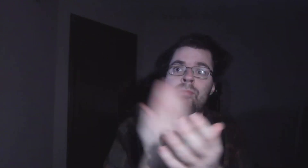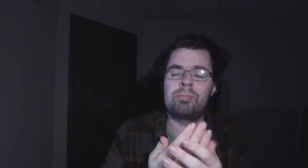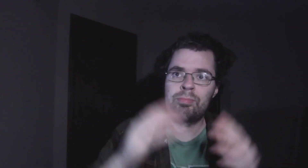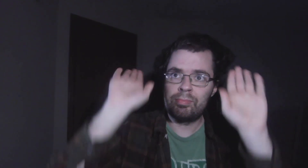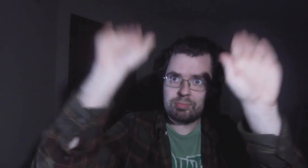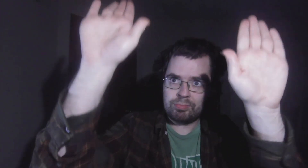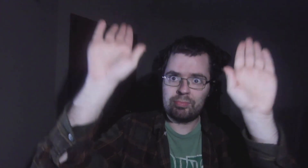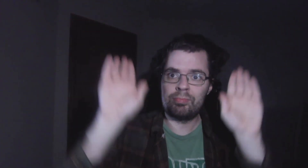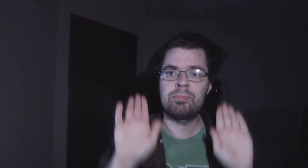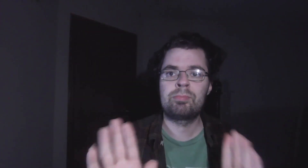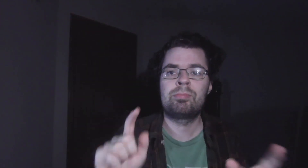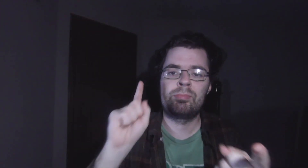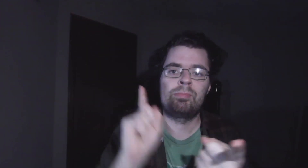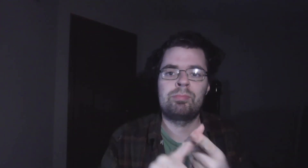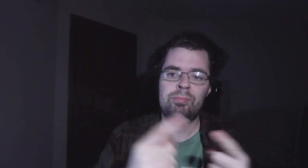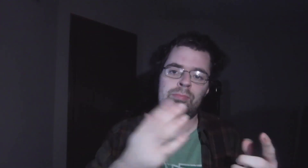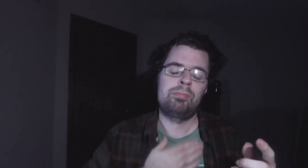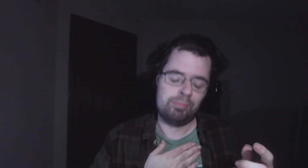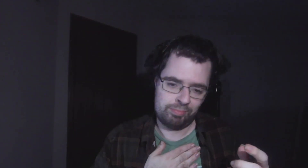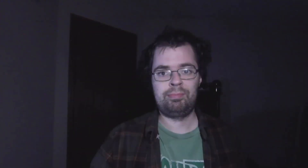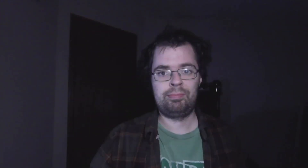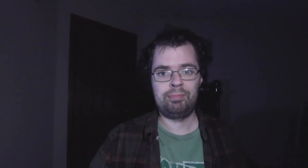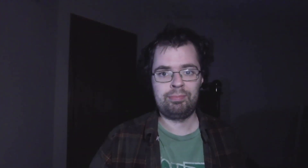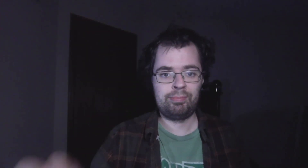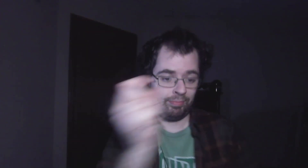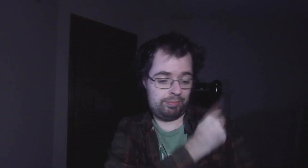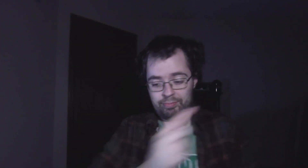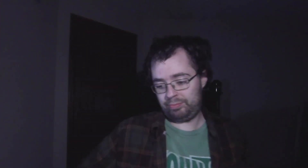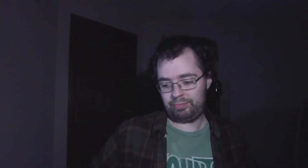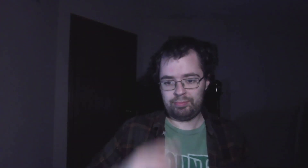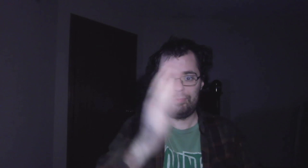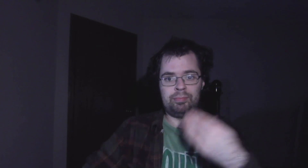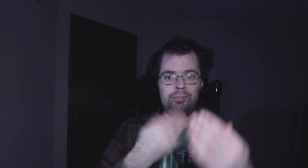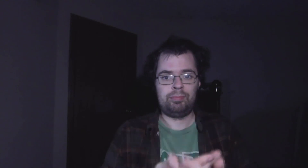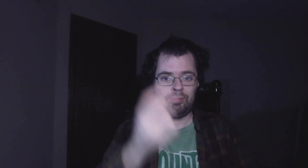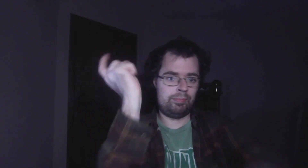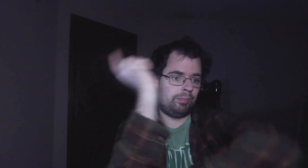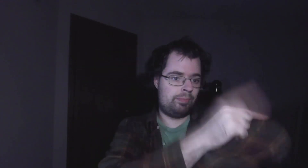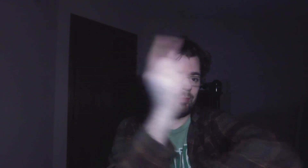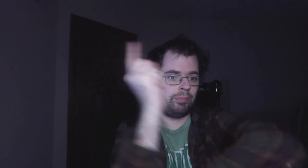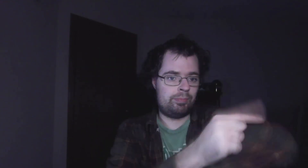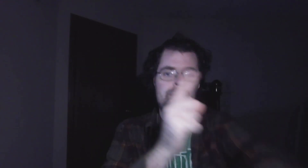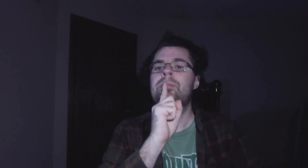wonderful to me. King of all days, oh so